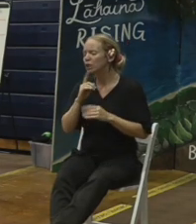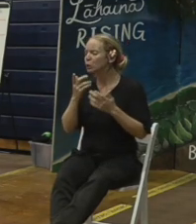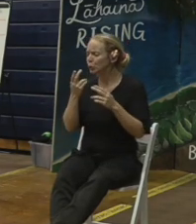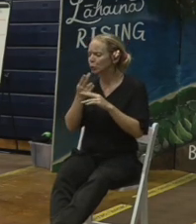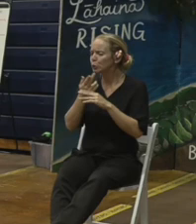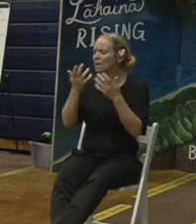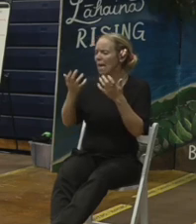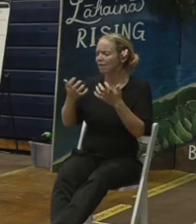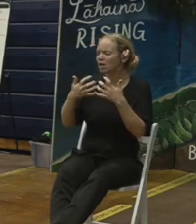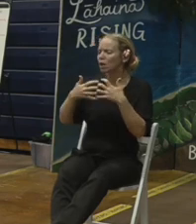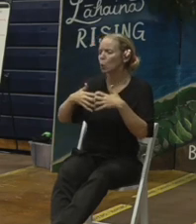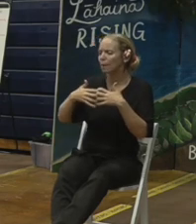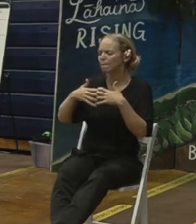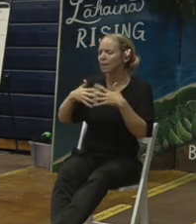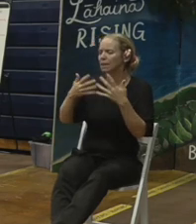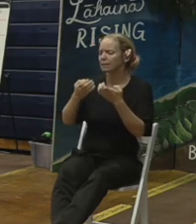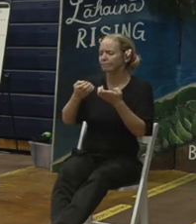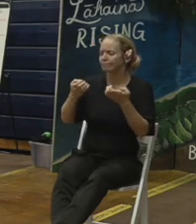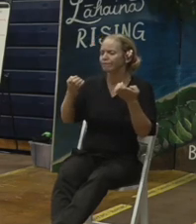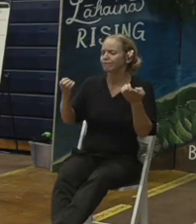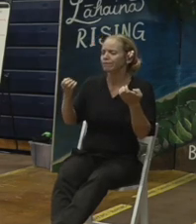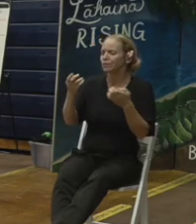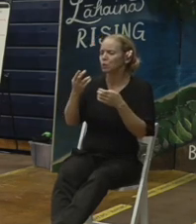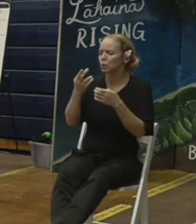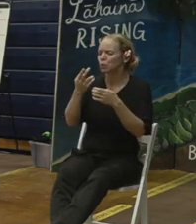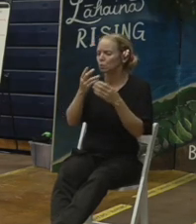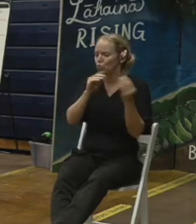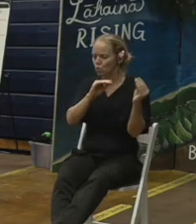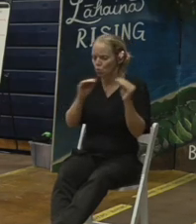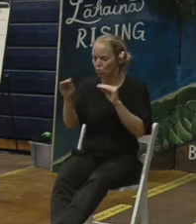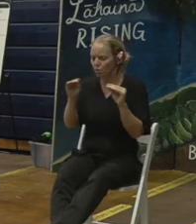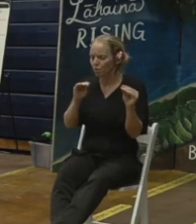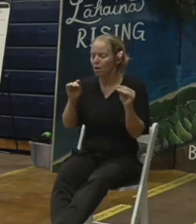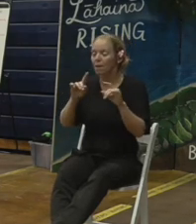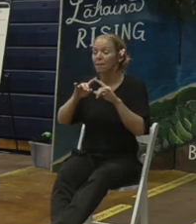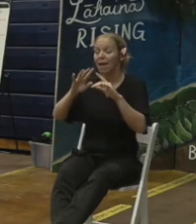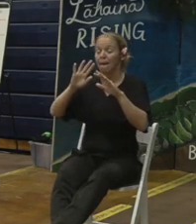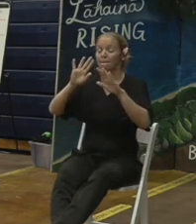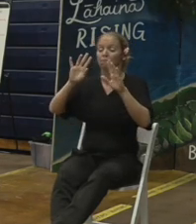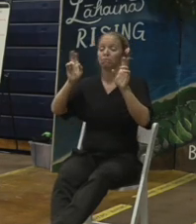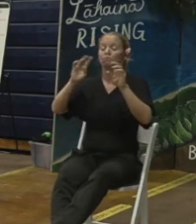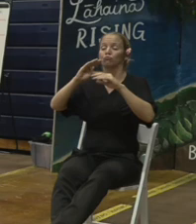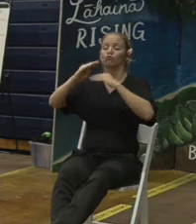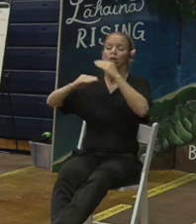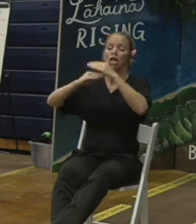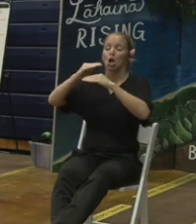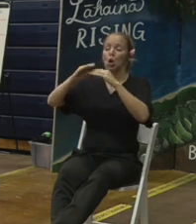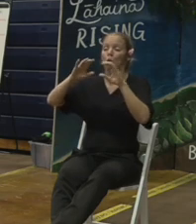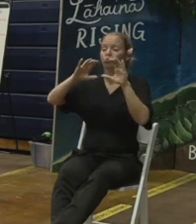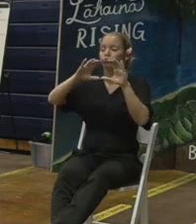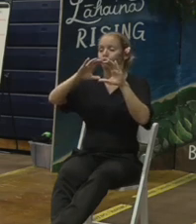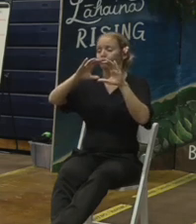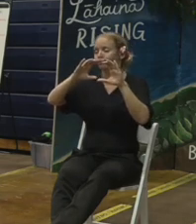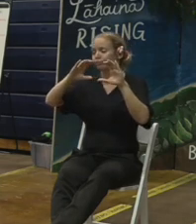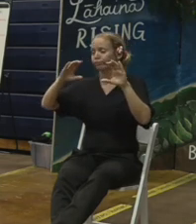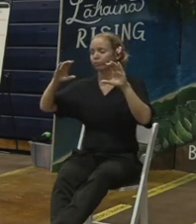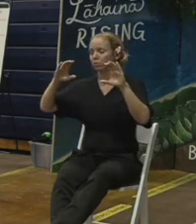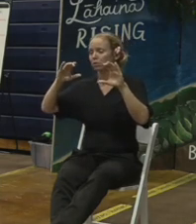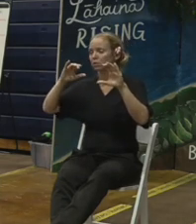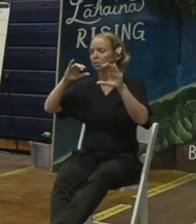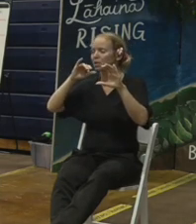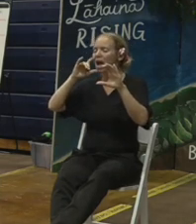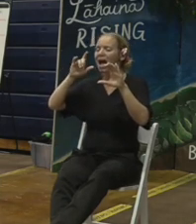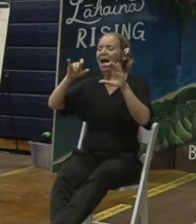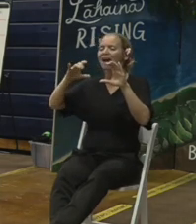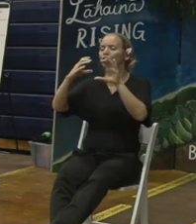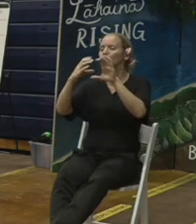being is once it's in the temporary debris storage site that burrito does not necessarily need to remain intact